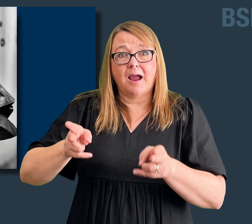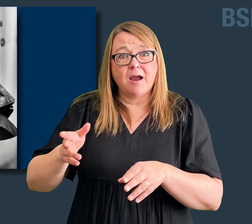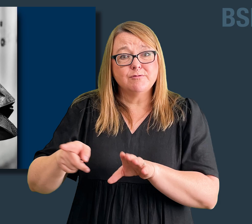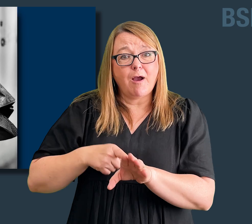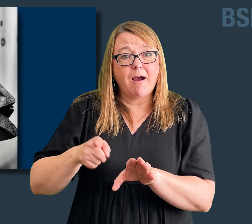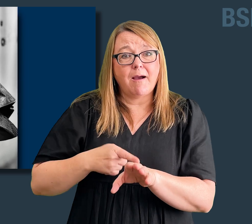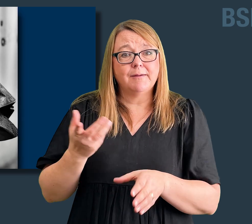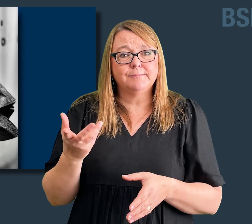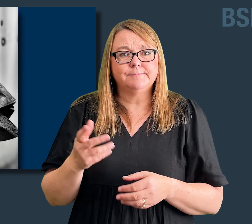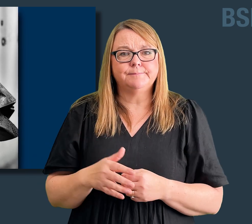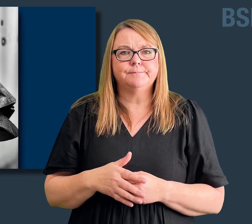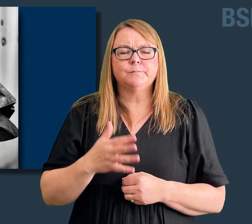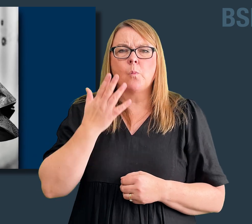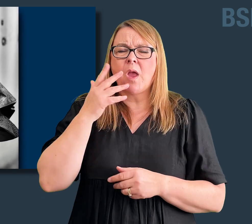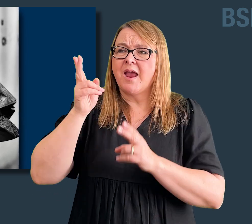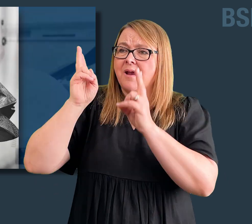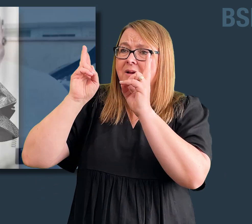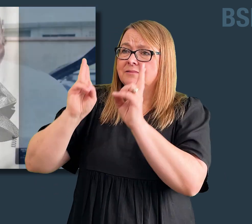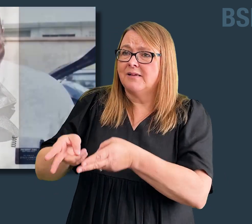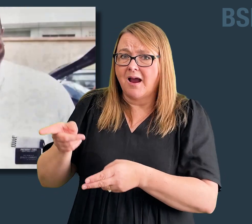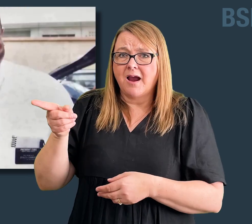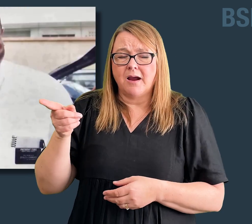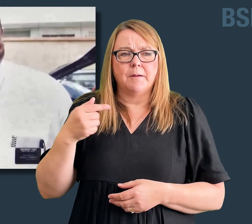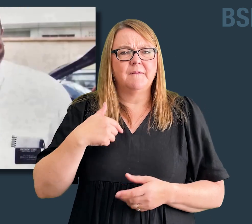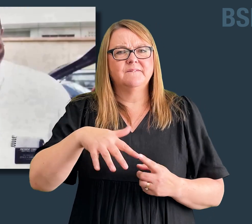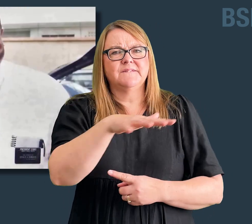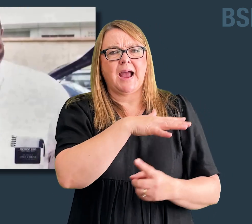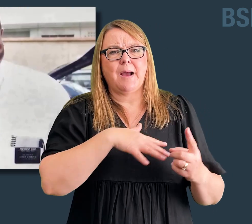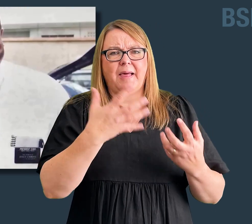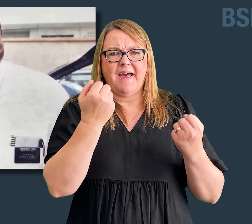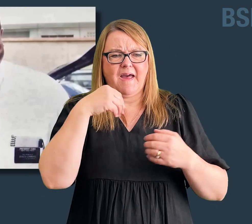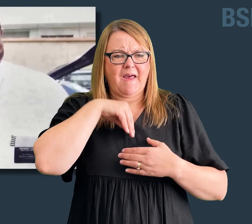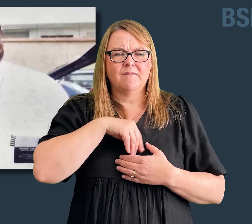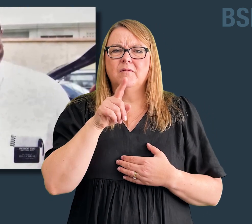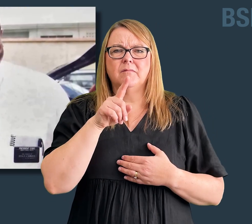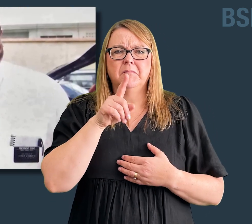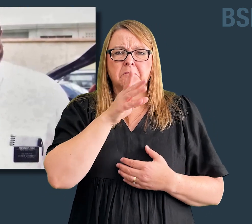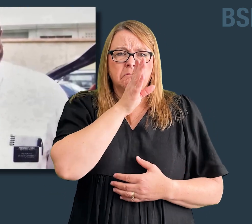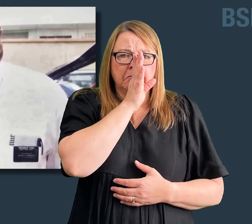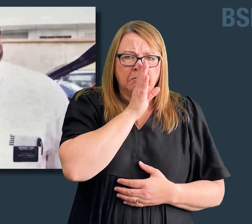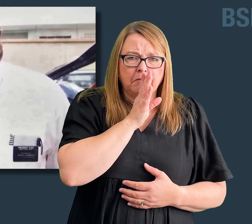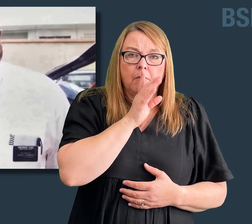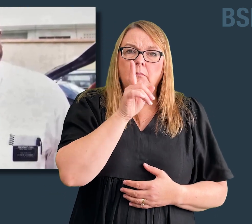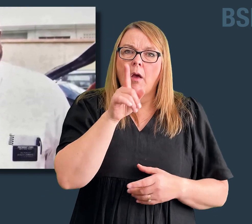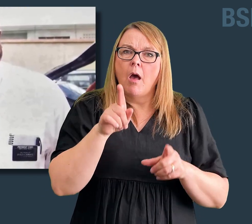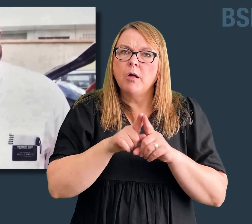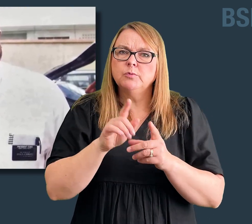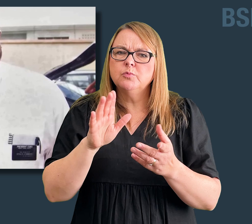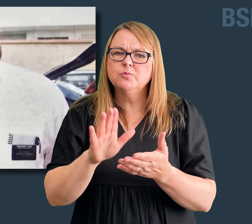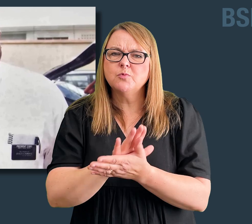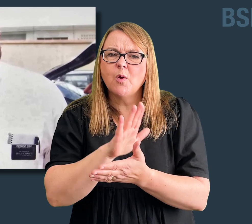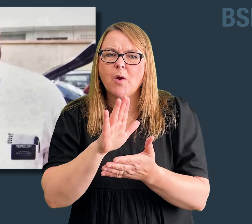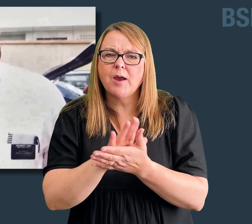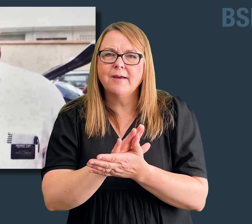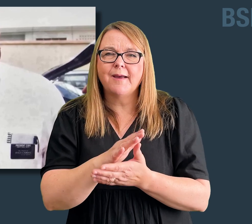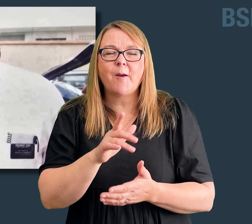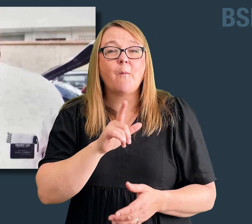through her passing, my family and I have experienced sorrow and joy. I know because of him,